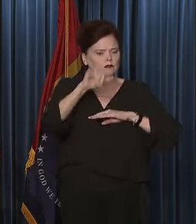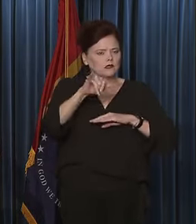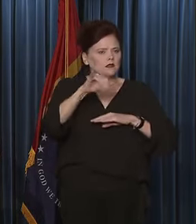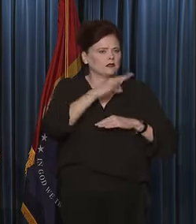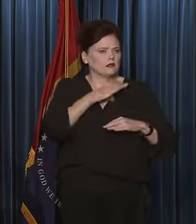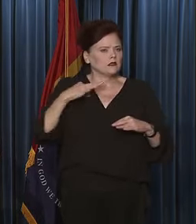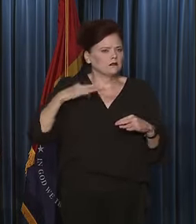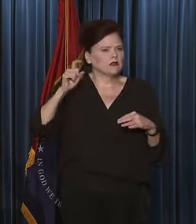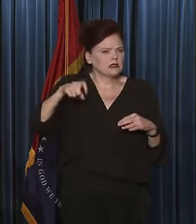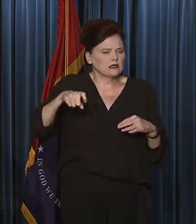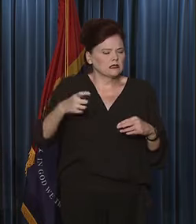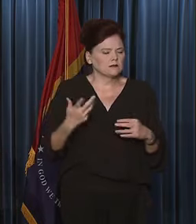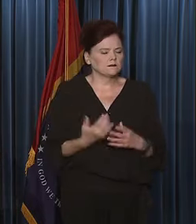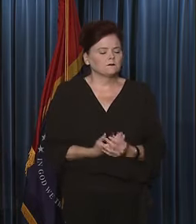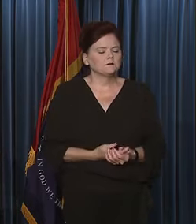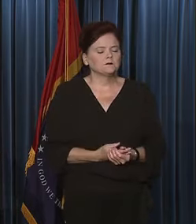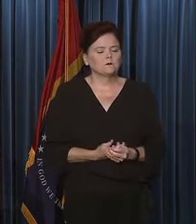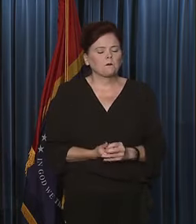staffing needs.